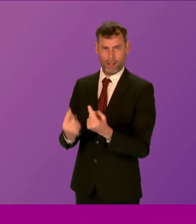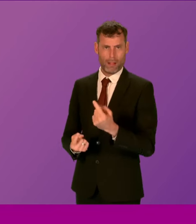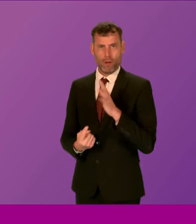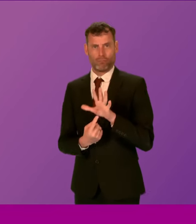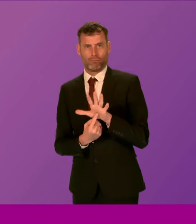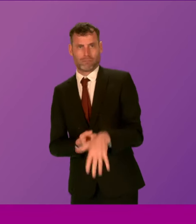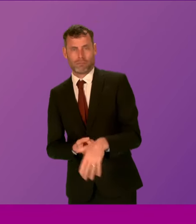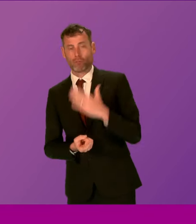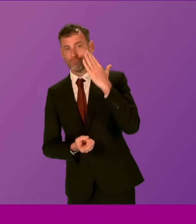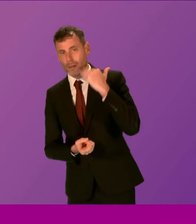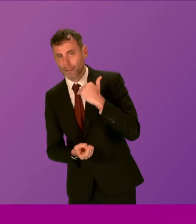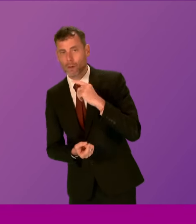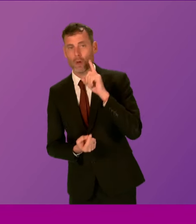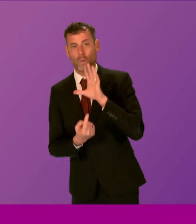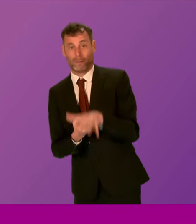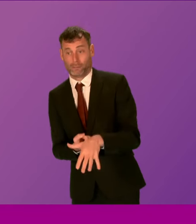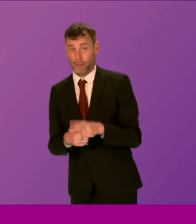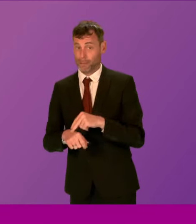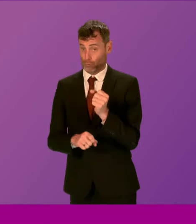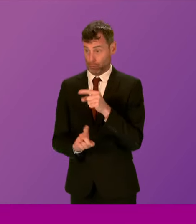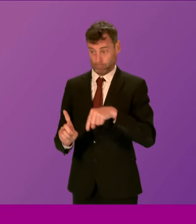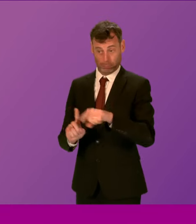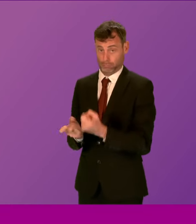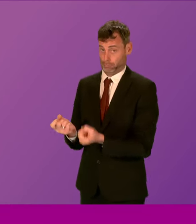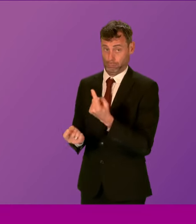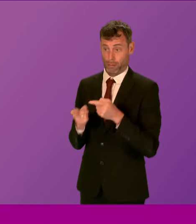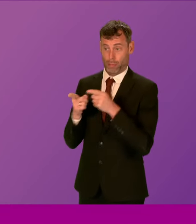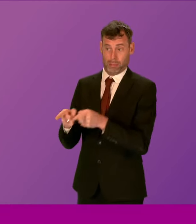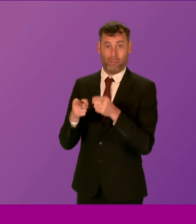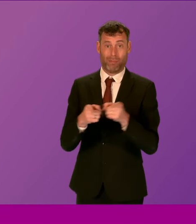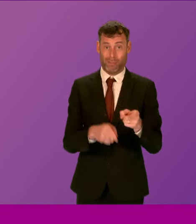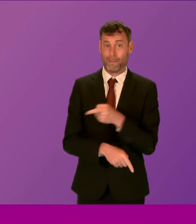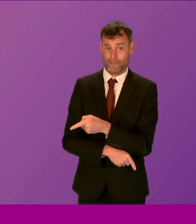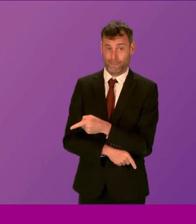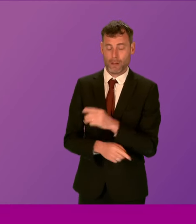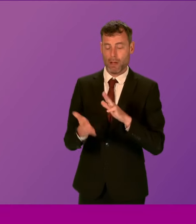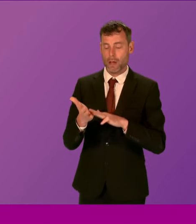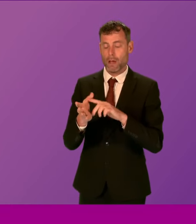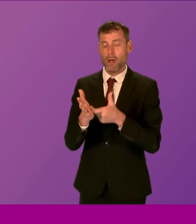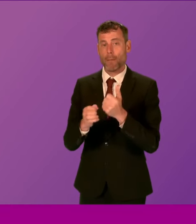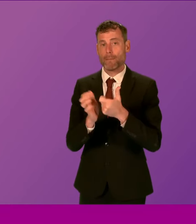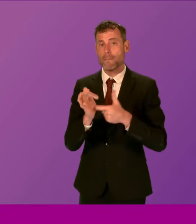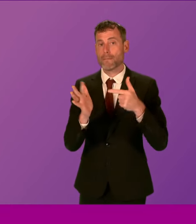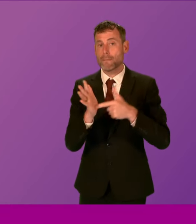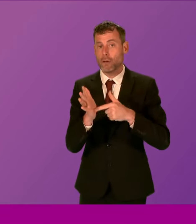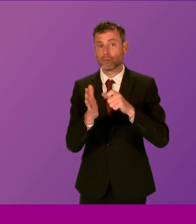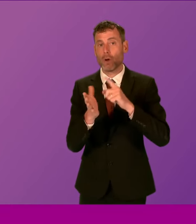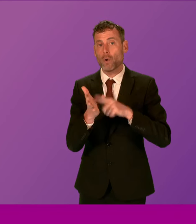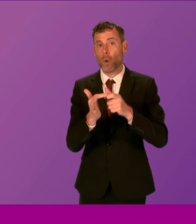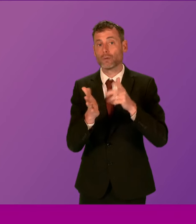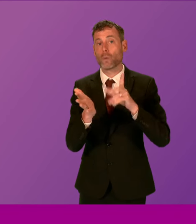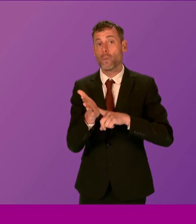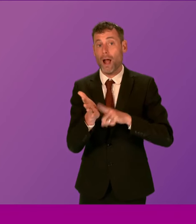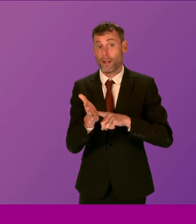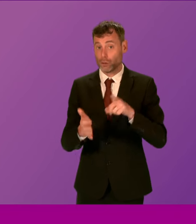in Police Scotland. I want to return to the words of Margaret Caldwell. Whatever a